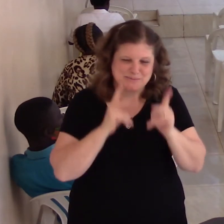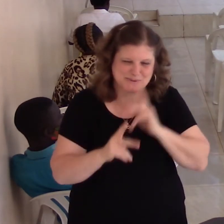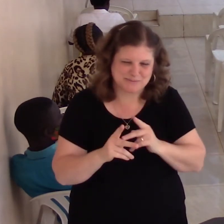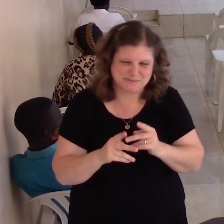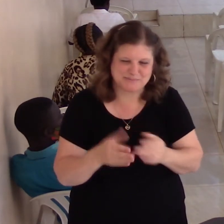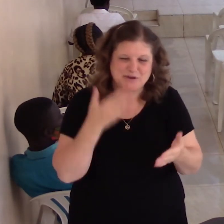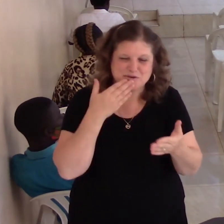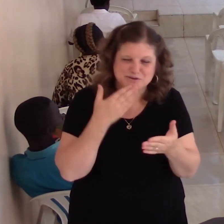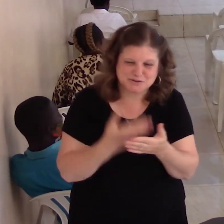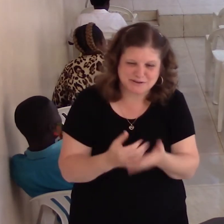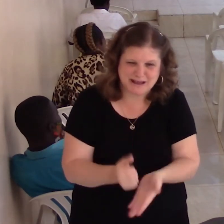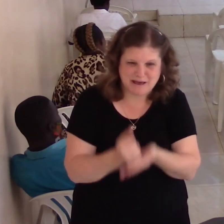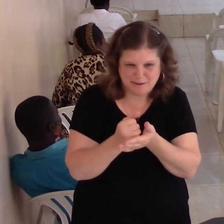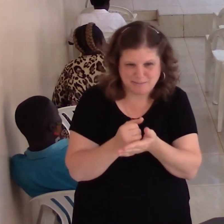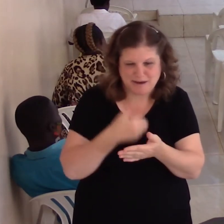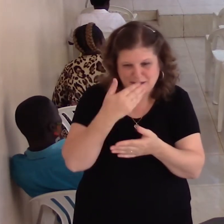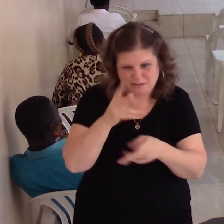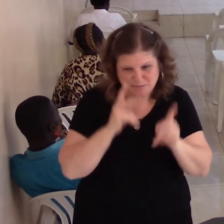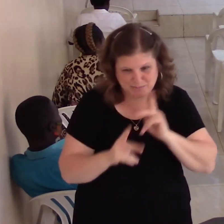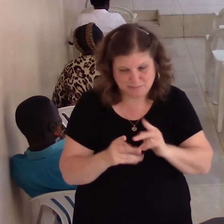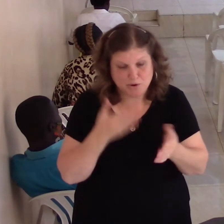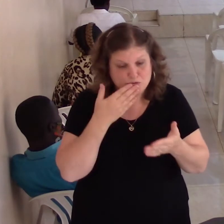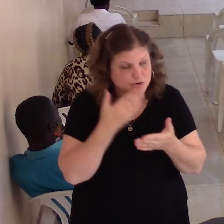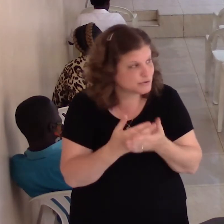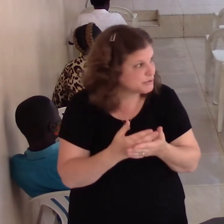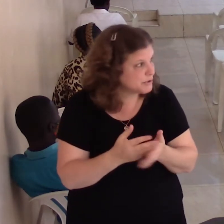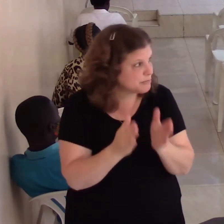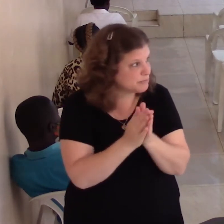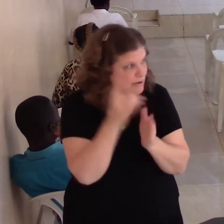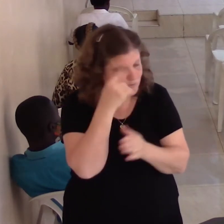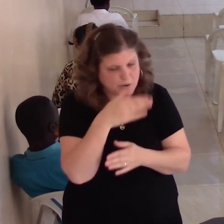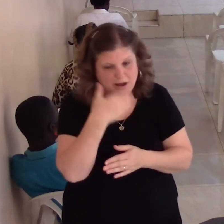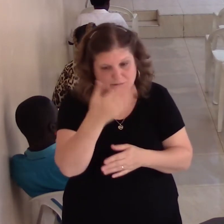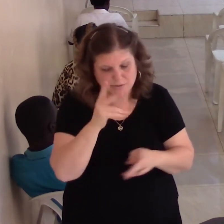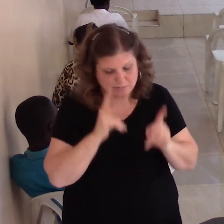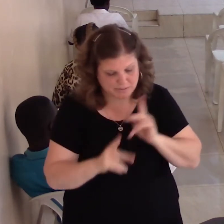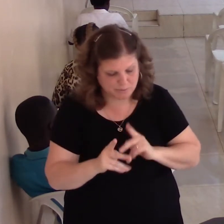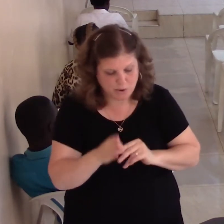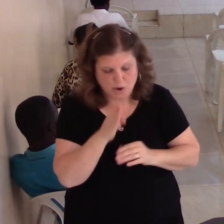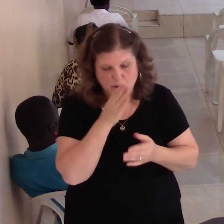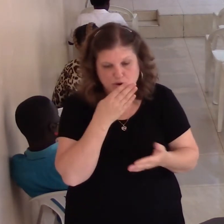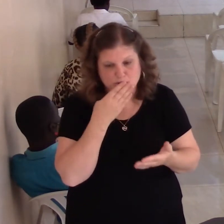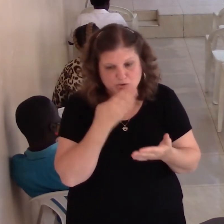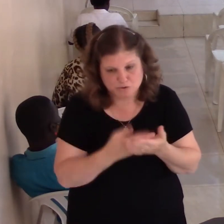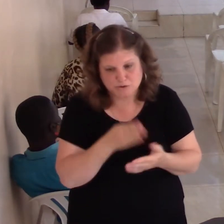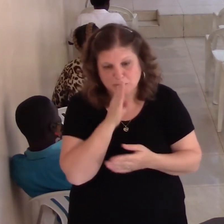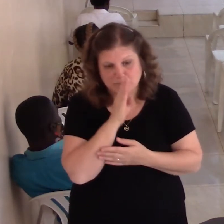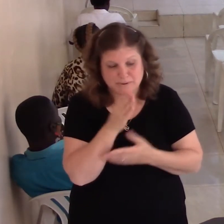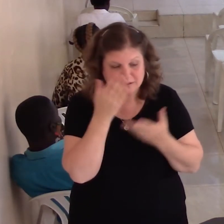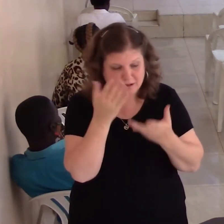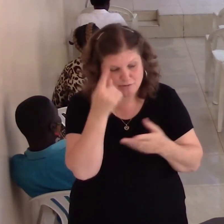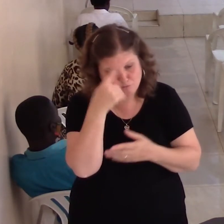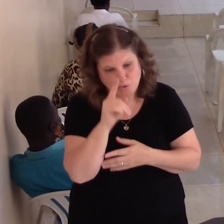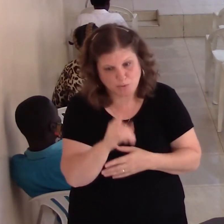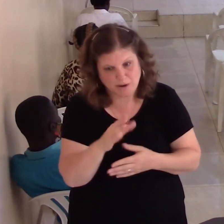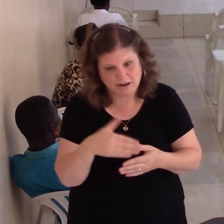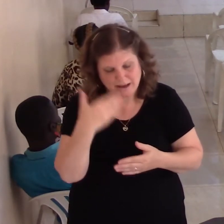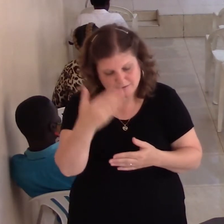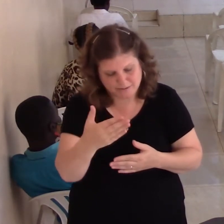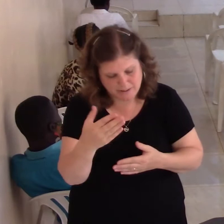to pray for one another. It's good to be there for one another. There's many people still struggling today. And so